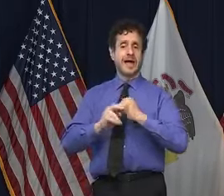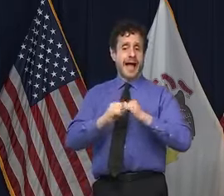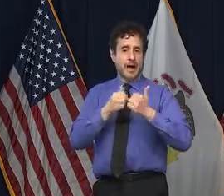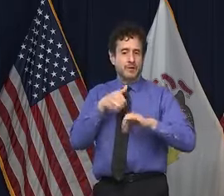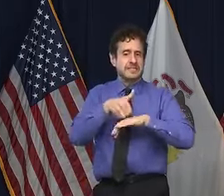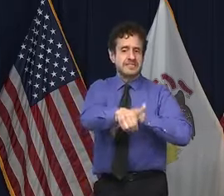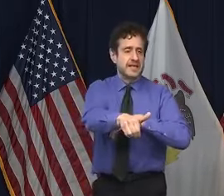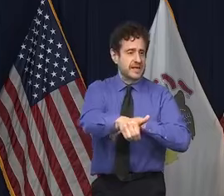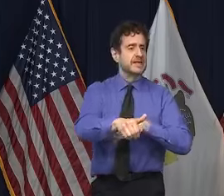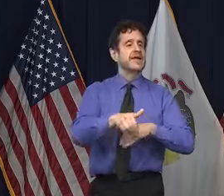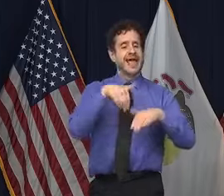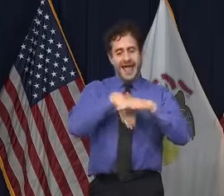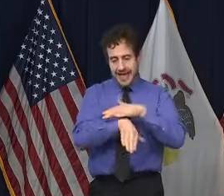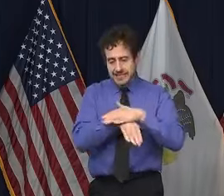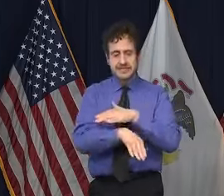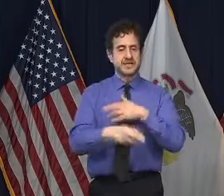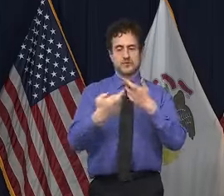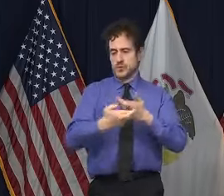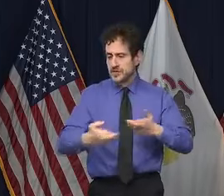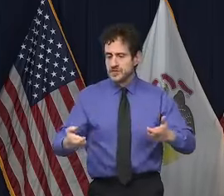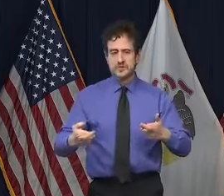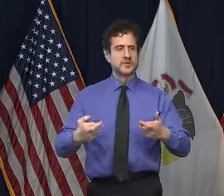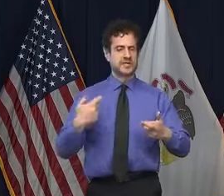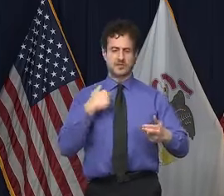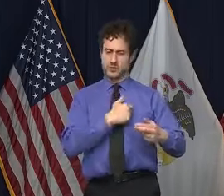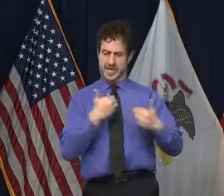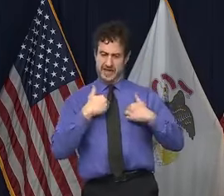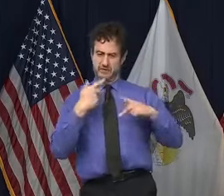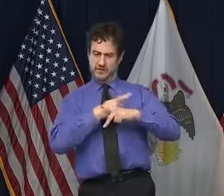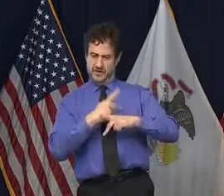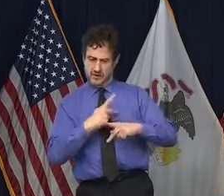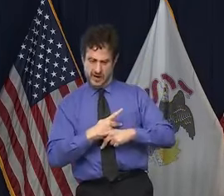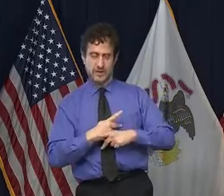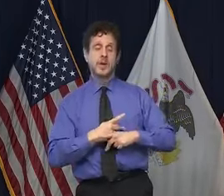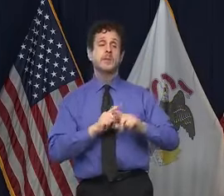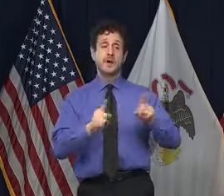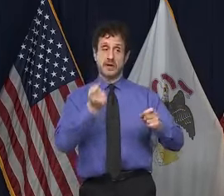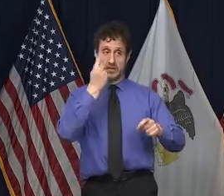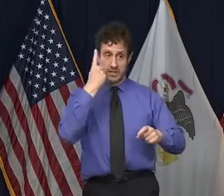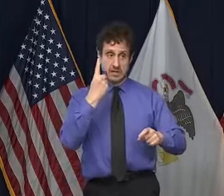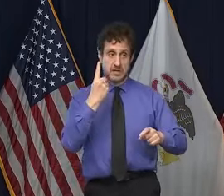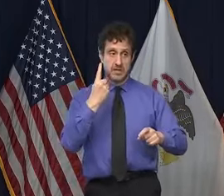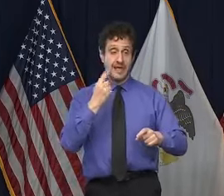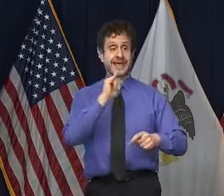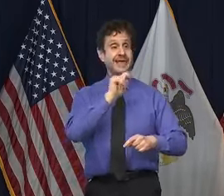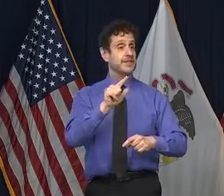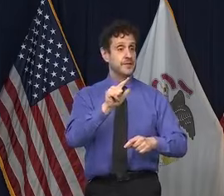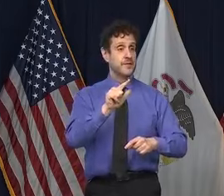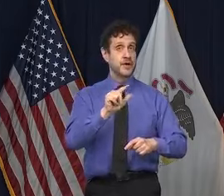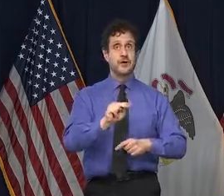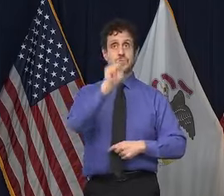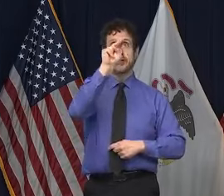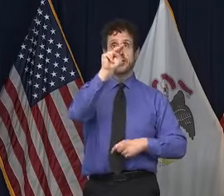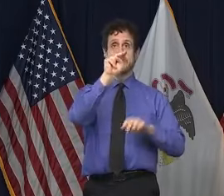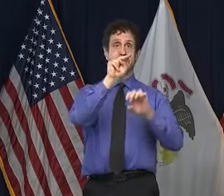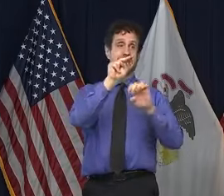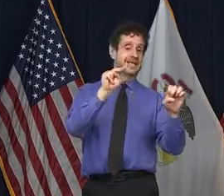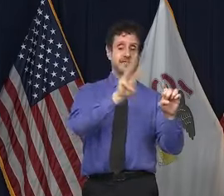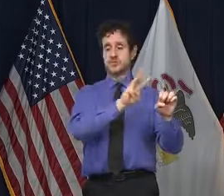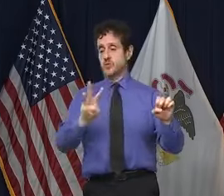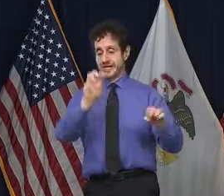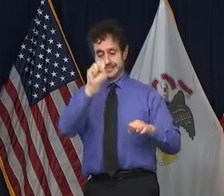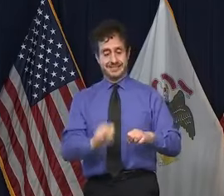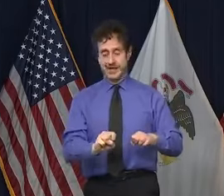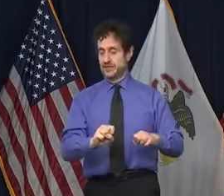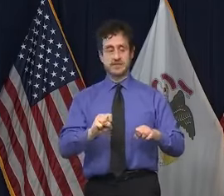access, resources. But rest assured that every part of the state, no part of the state will be left out. All of the 97